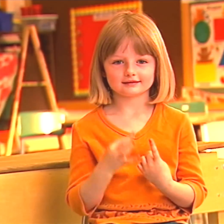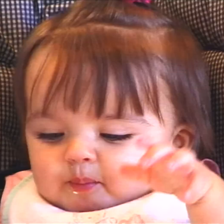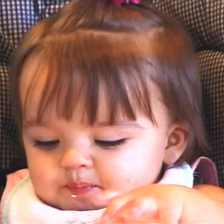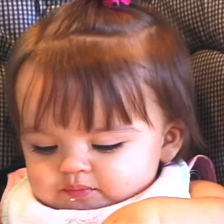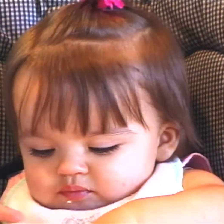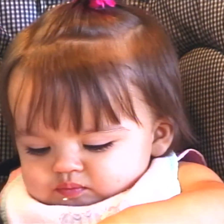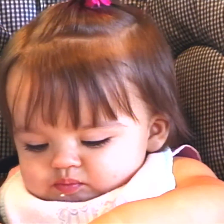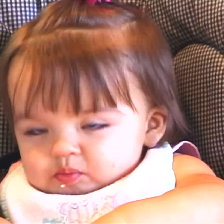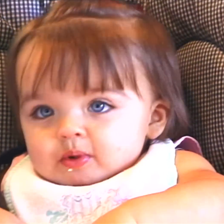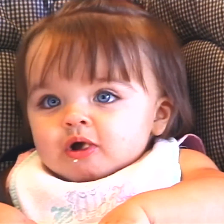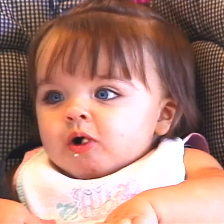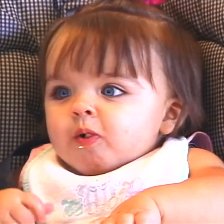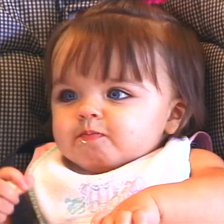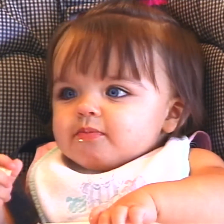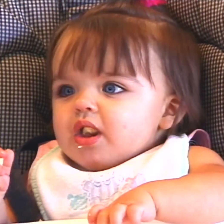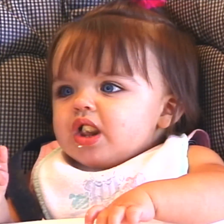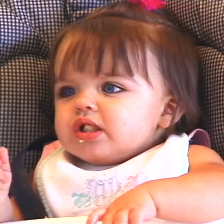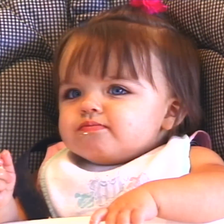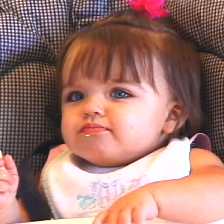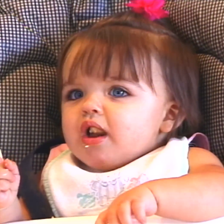Banana. babies have the banana.